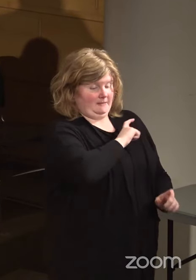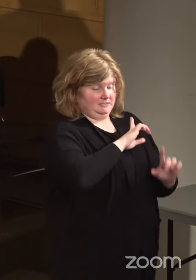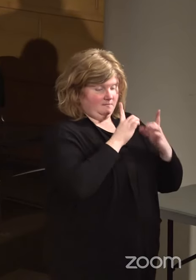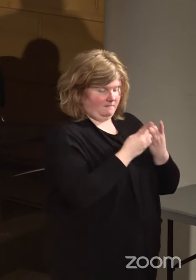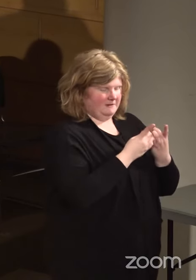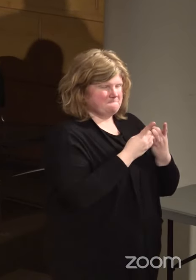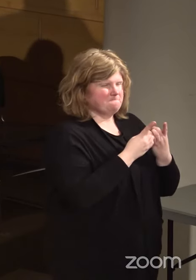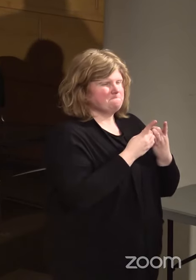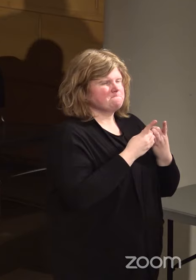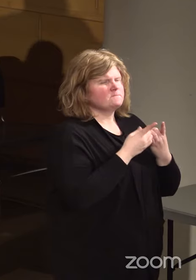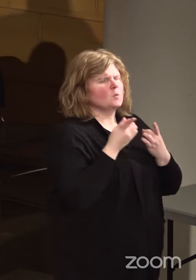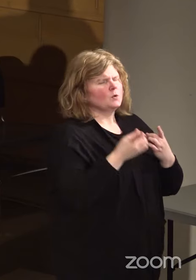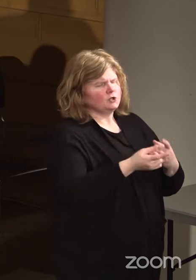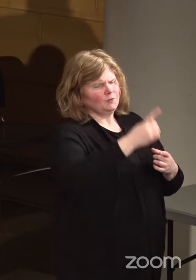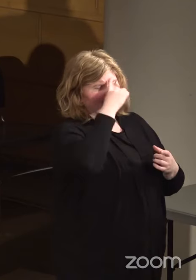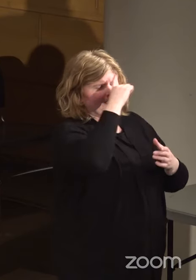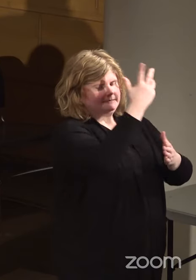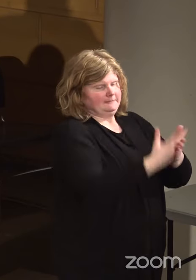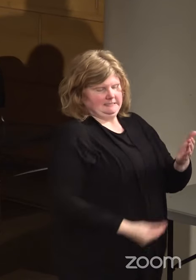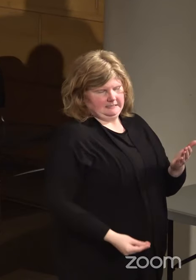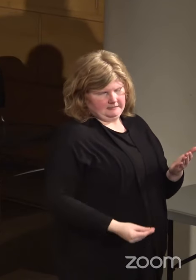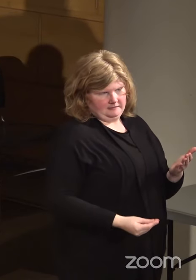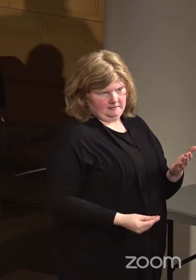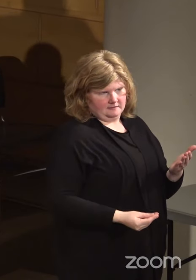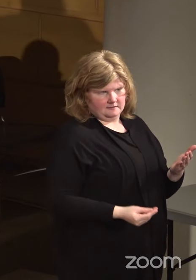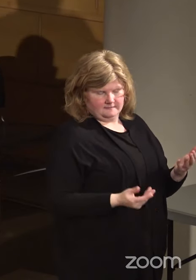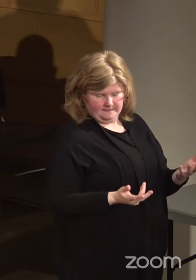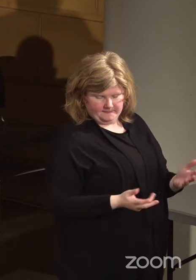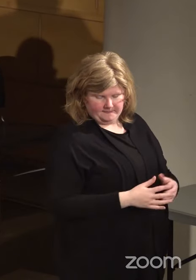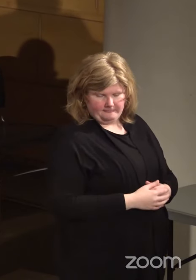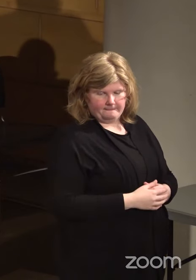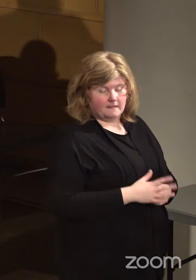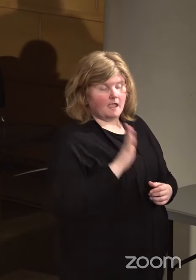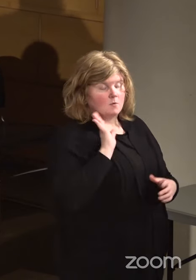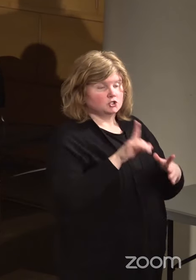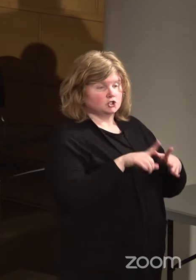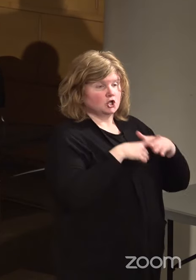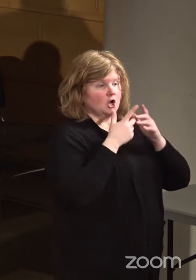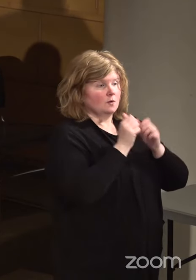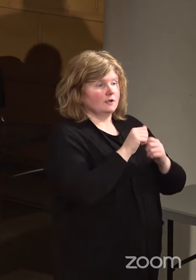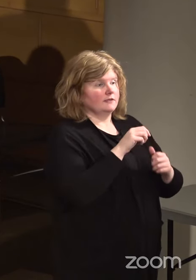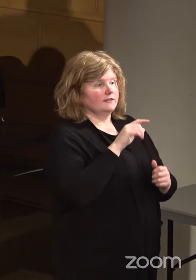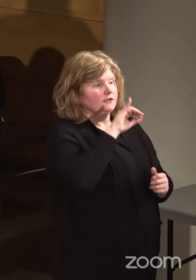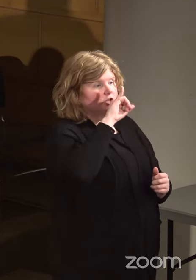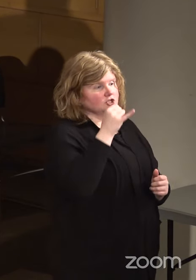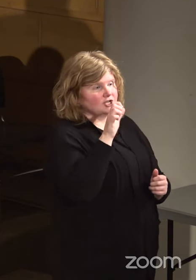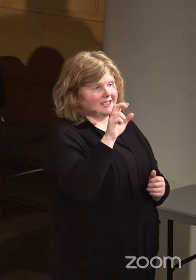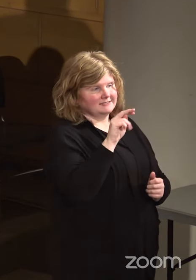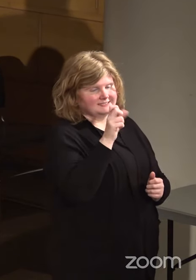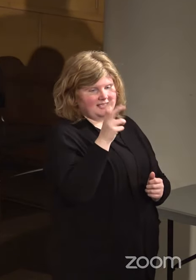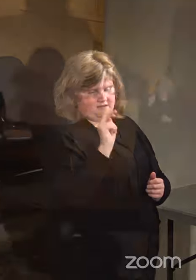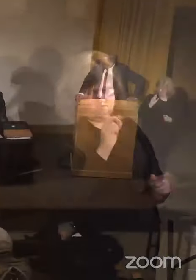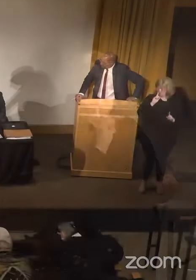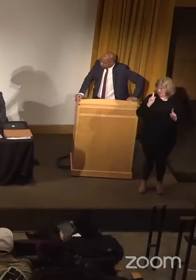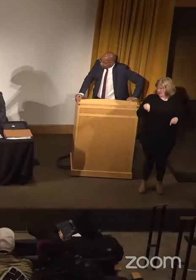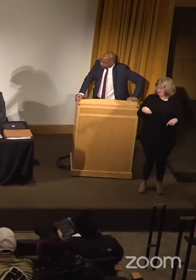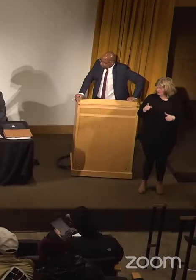what do you think is missing from it? And I'll start with Jensen. Ed.